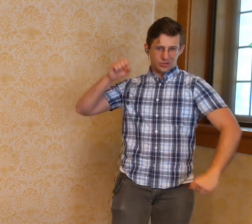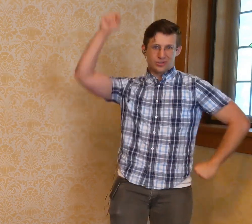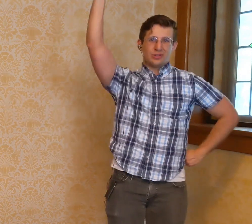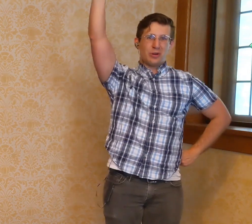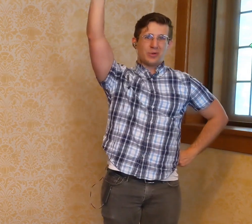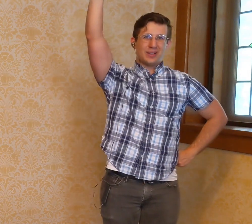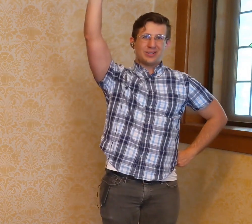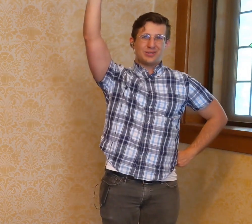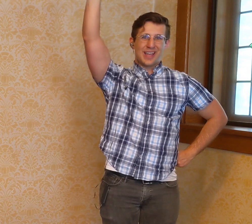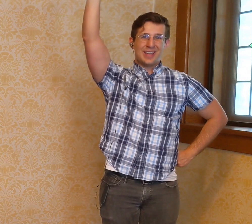live.